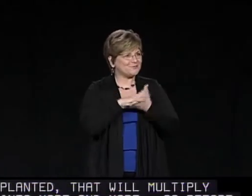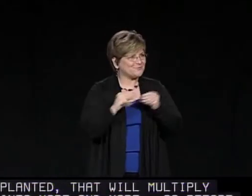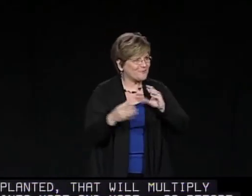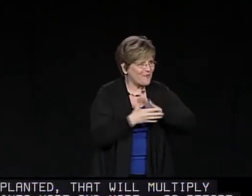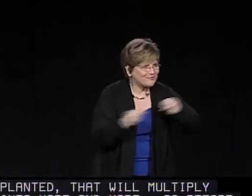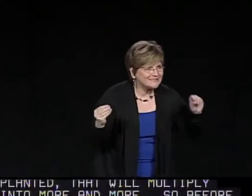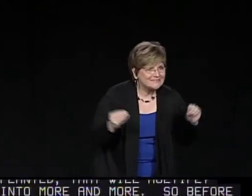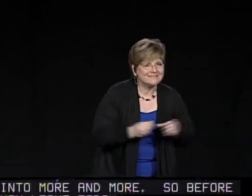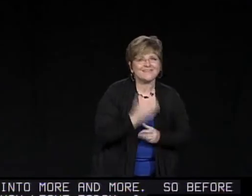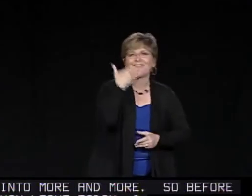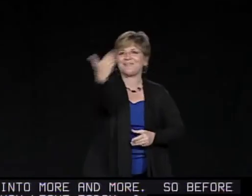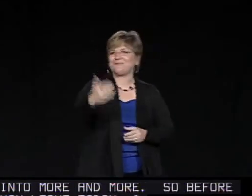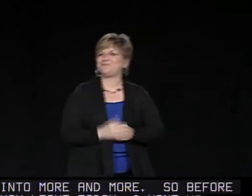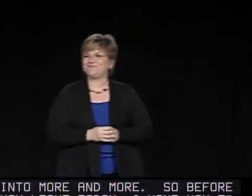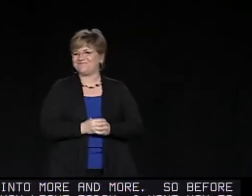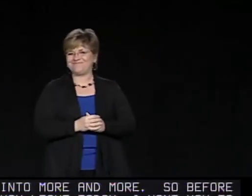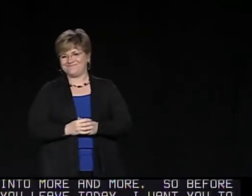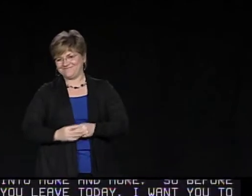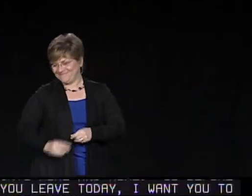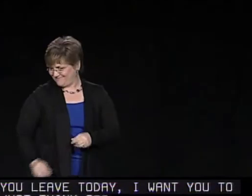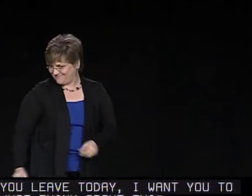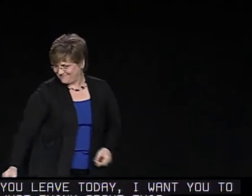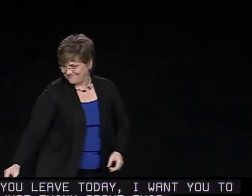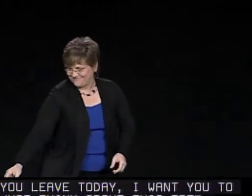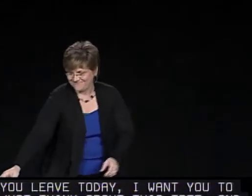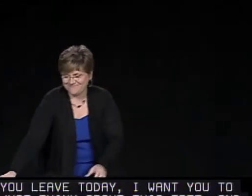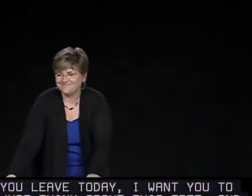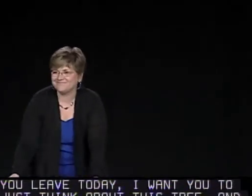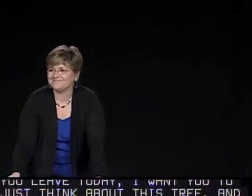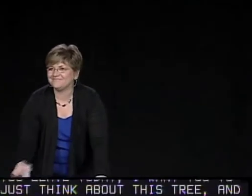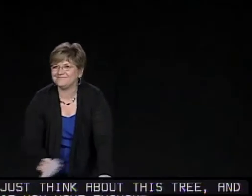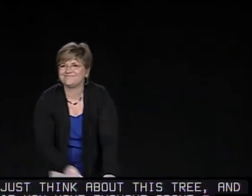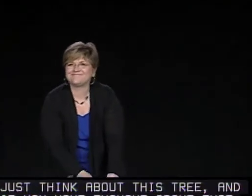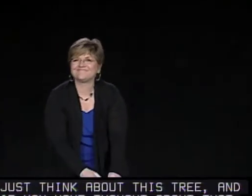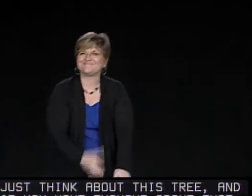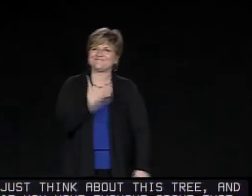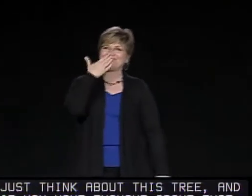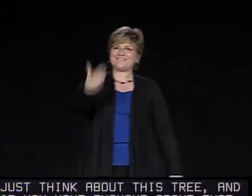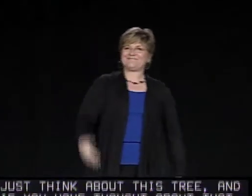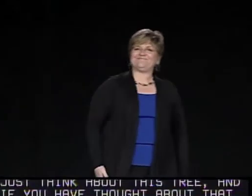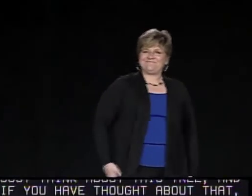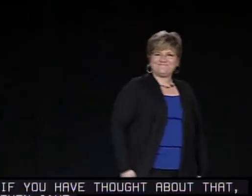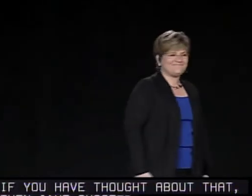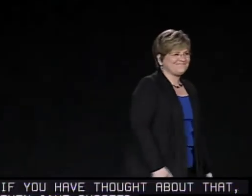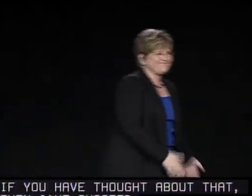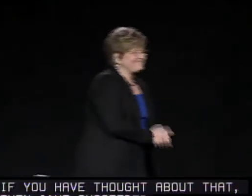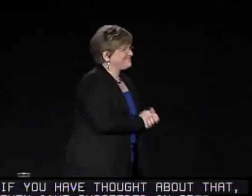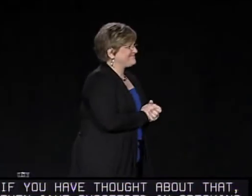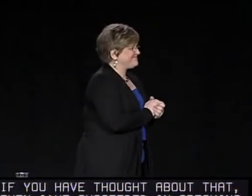And if you have thought about that, then I've succeeded in speaking to you today. Thank you very much.